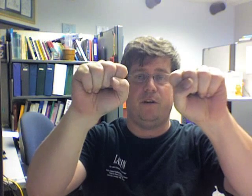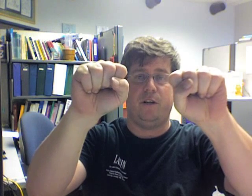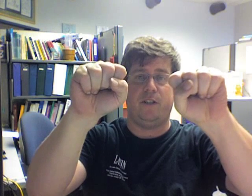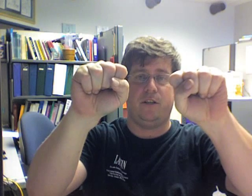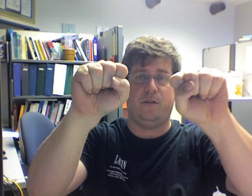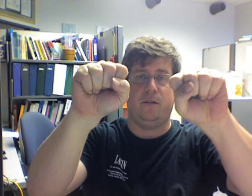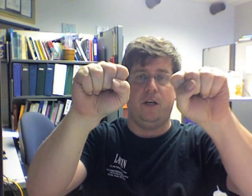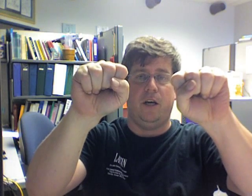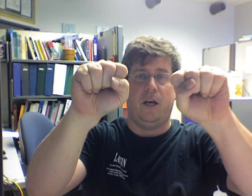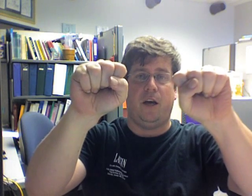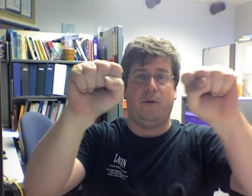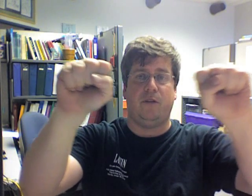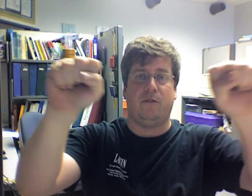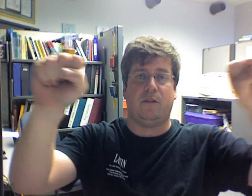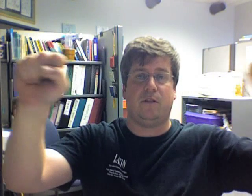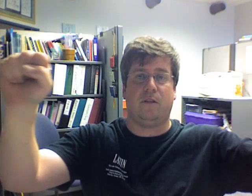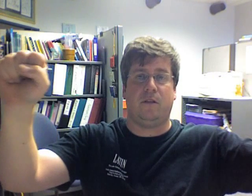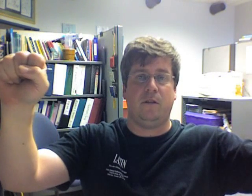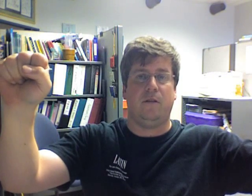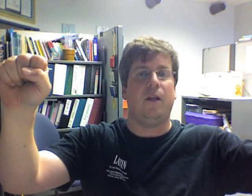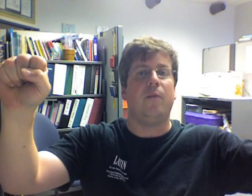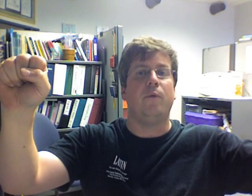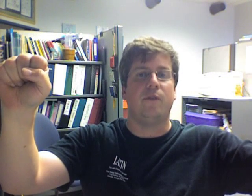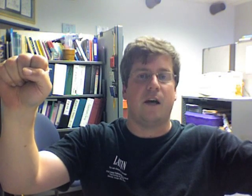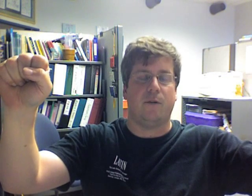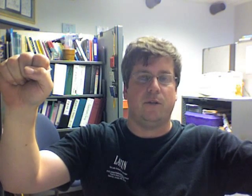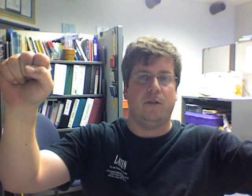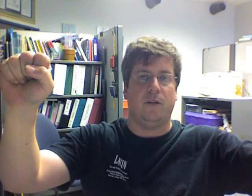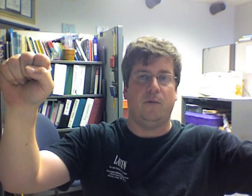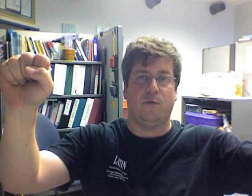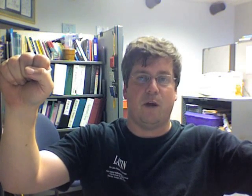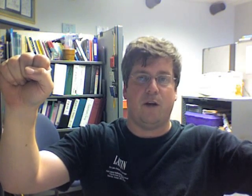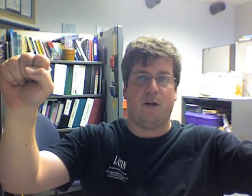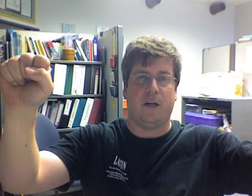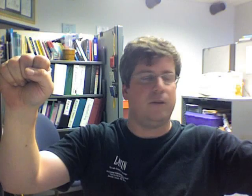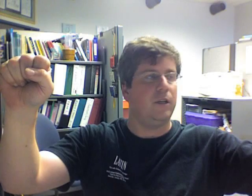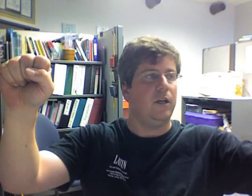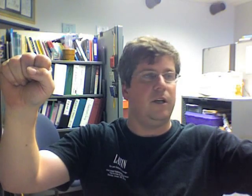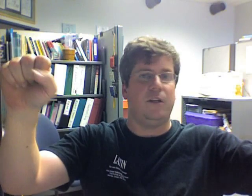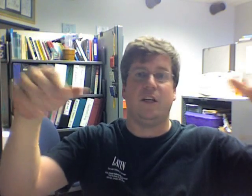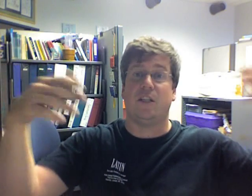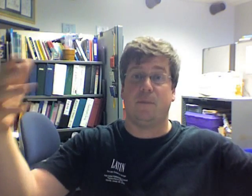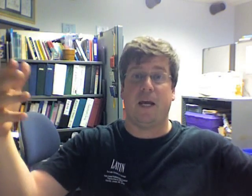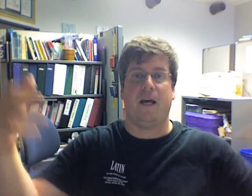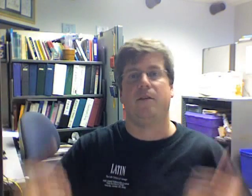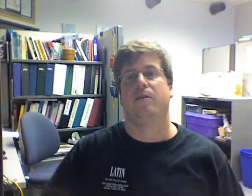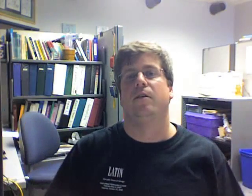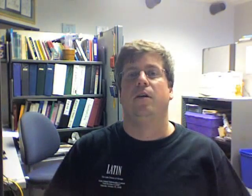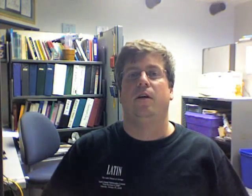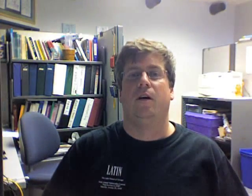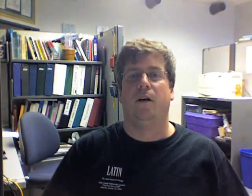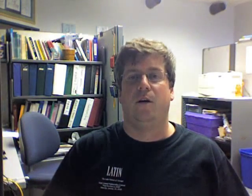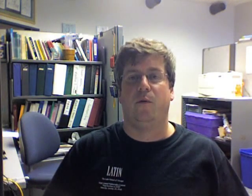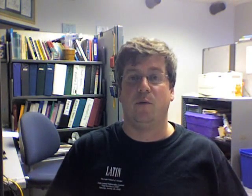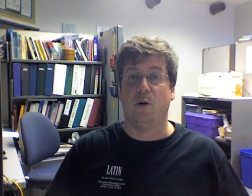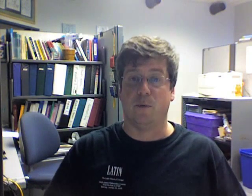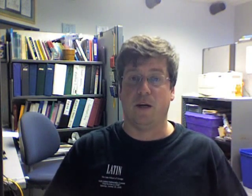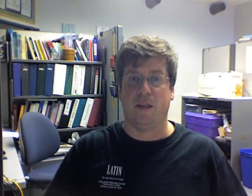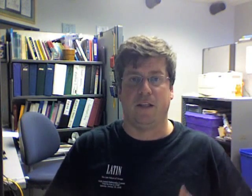very still, and when you do zzzz, it moves out. It moves right on out. It expands. Uh, when you multiply things,